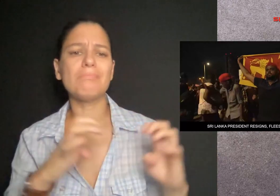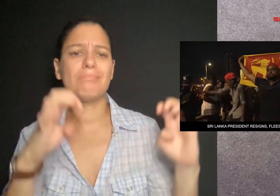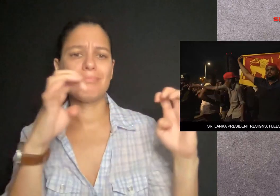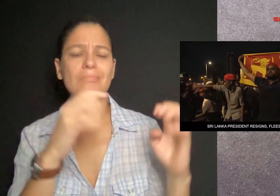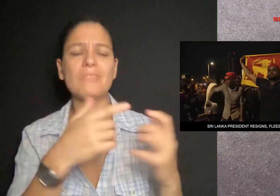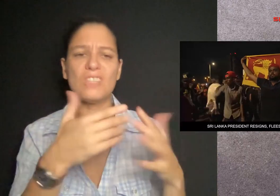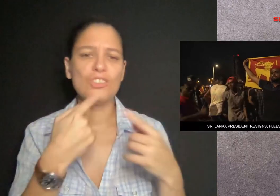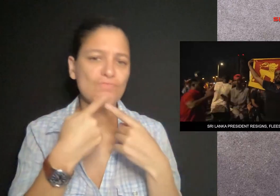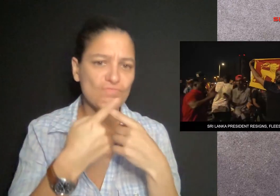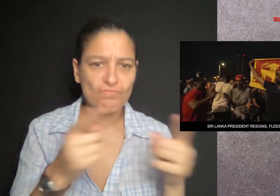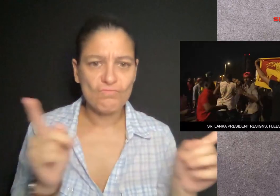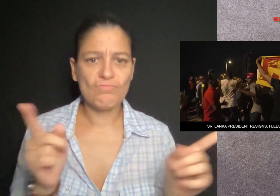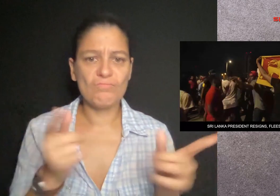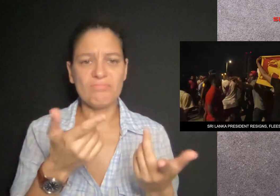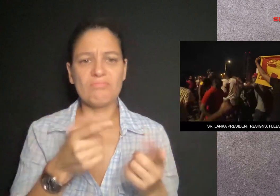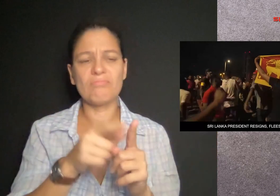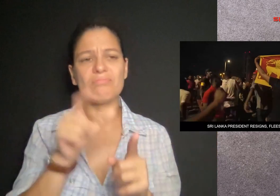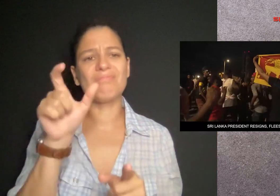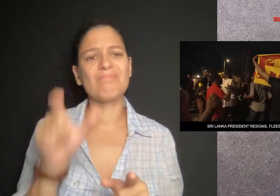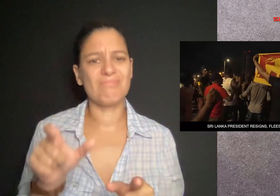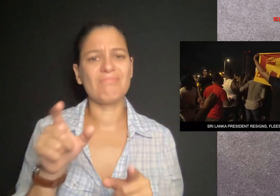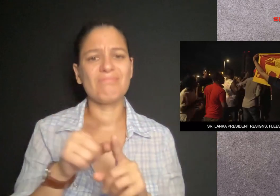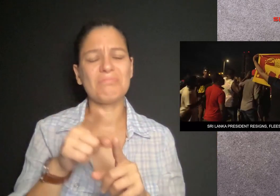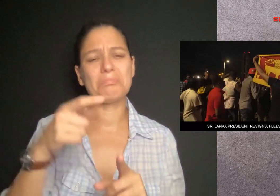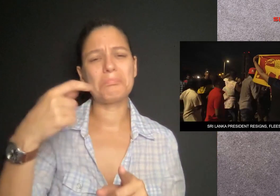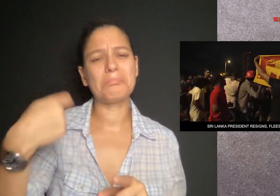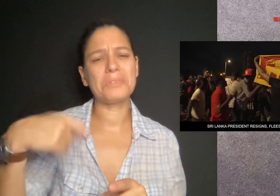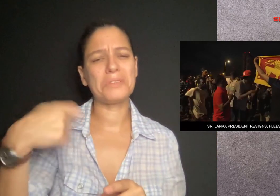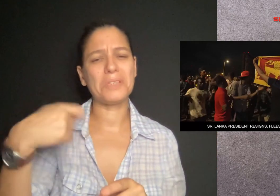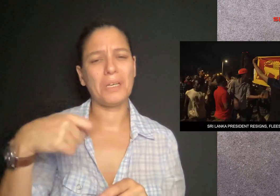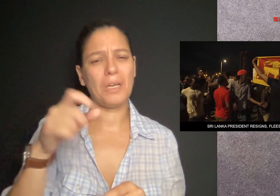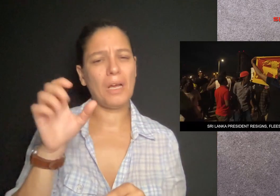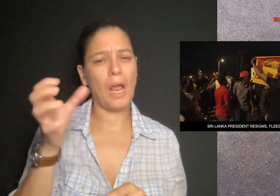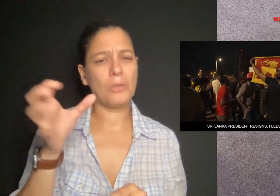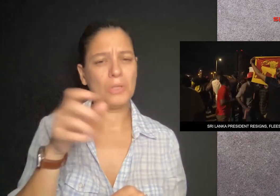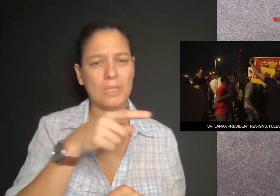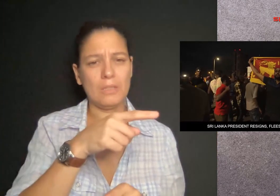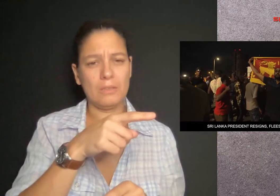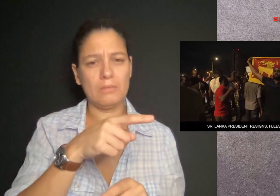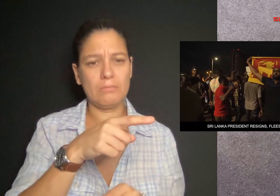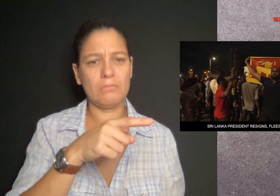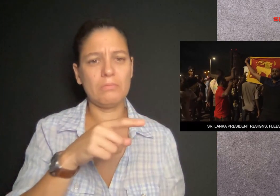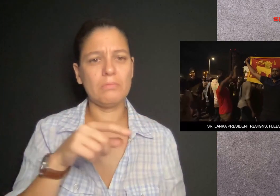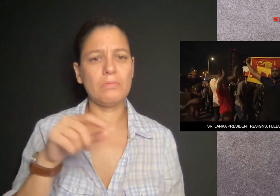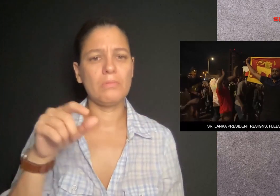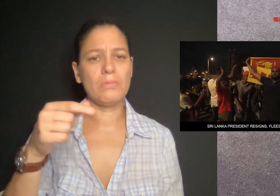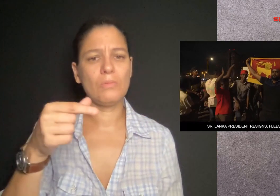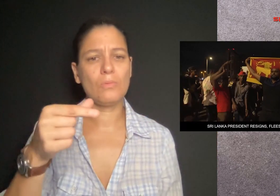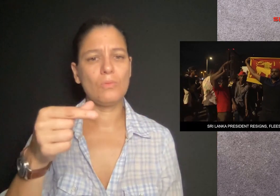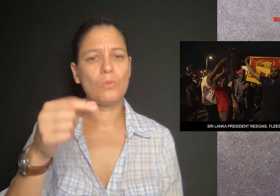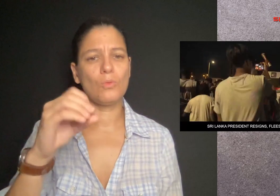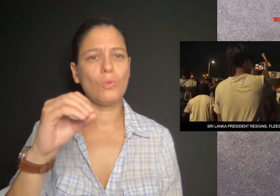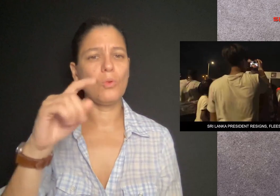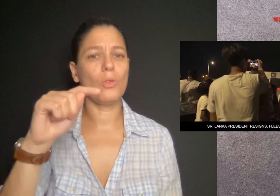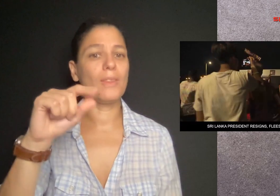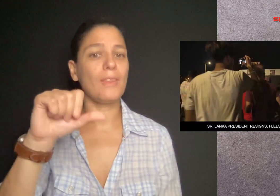In Sri Lanka, thousands of people celebrated in the streets after parliament formally announced the resignation